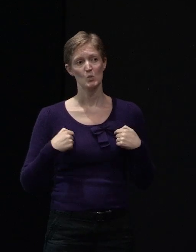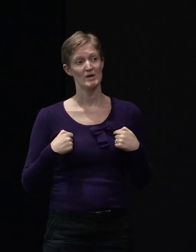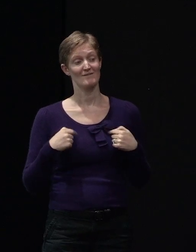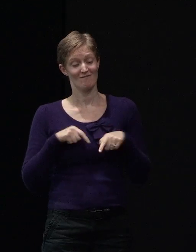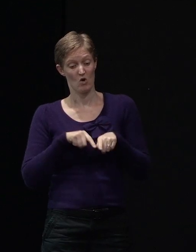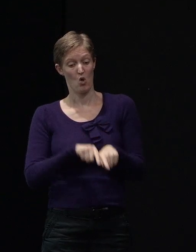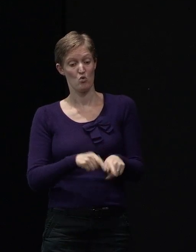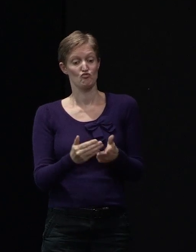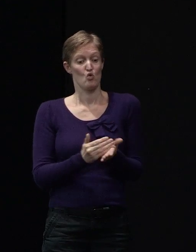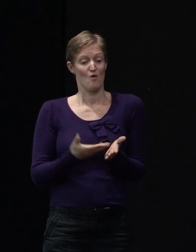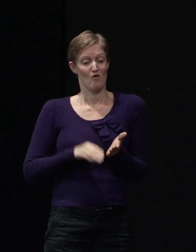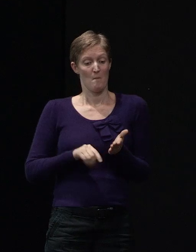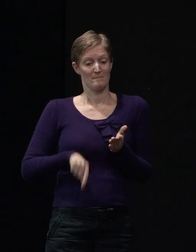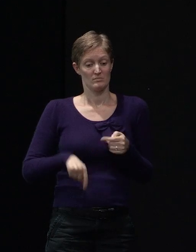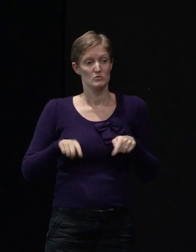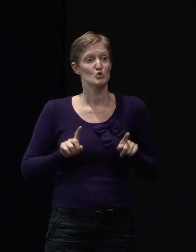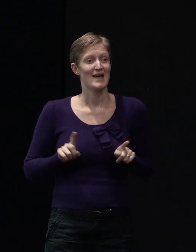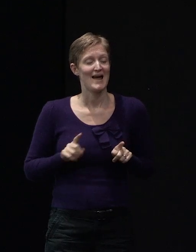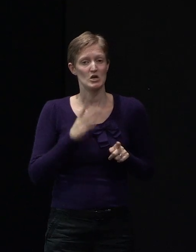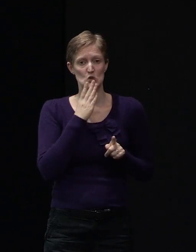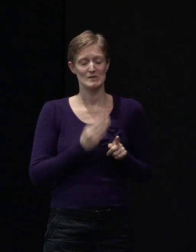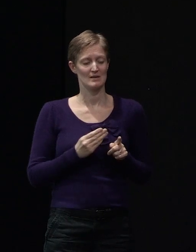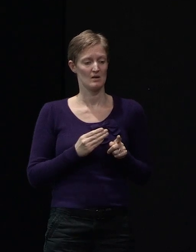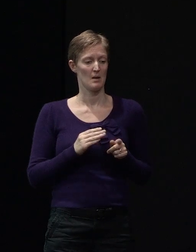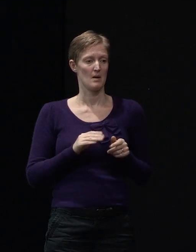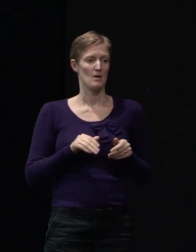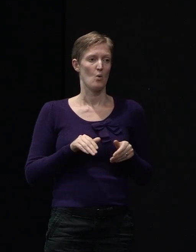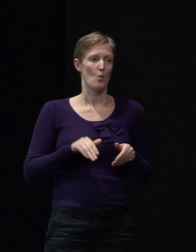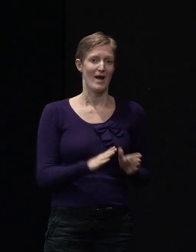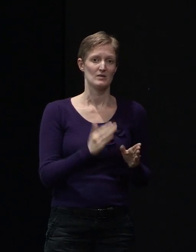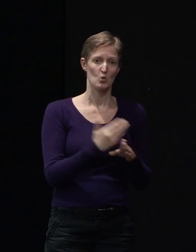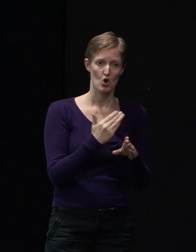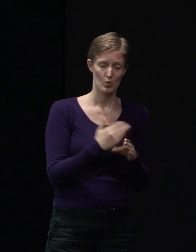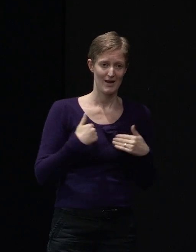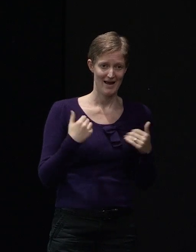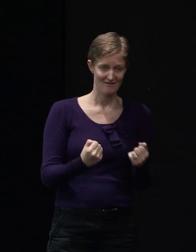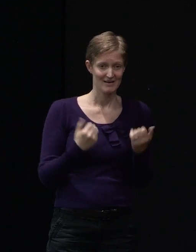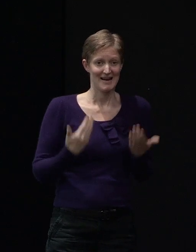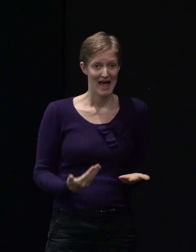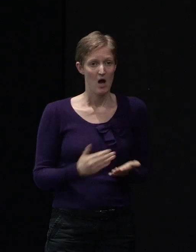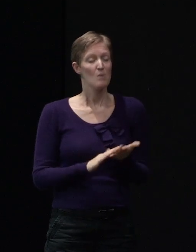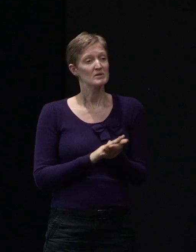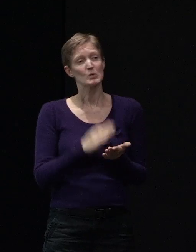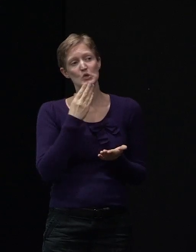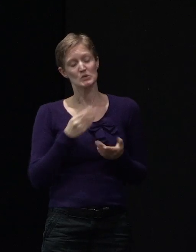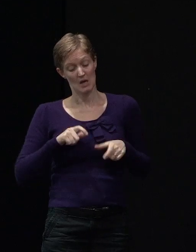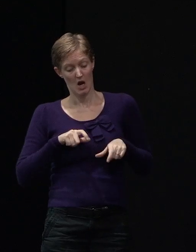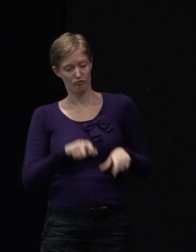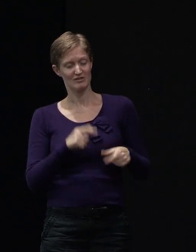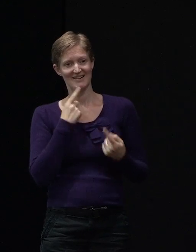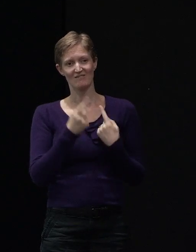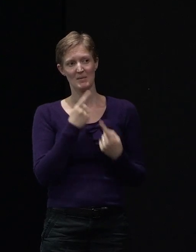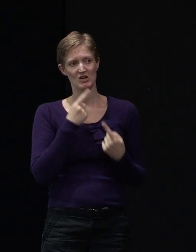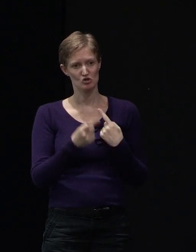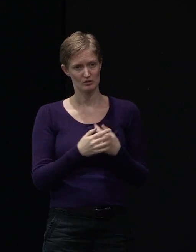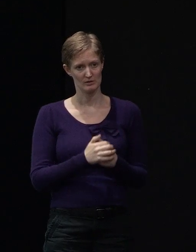methods, and therefore the whole purpose of this trial is to provide current information to help you out there in the